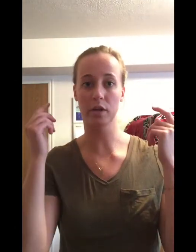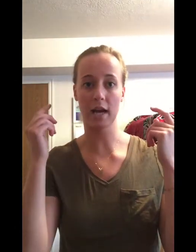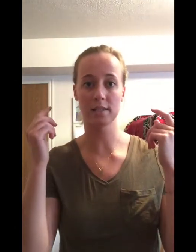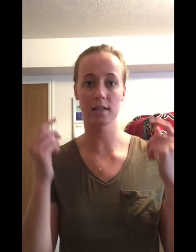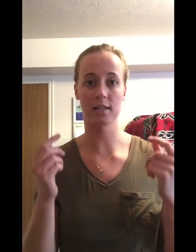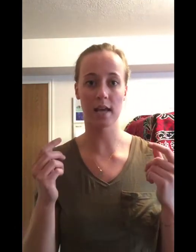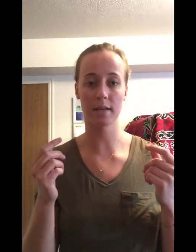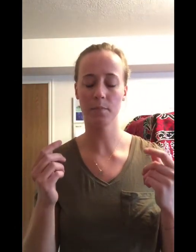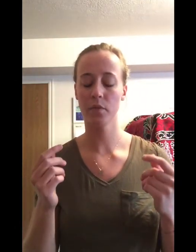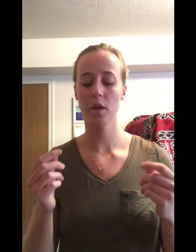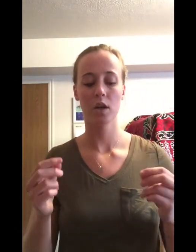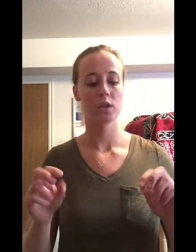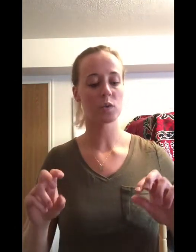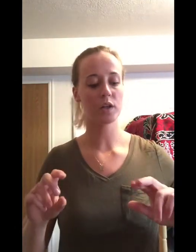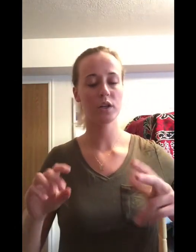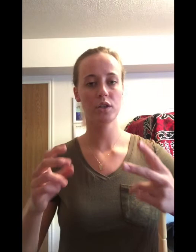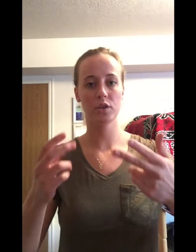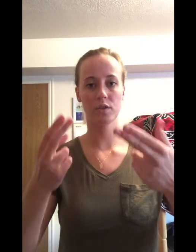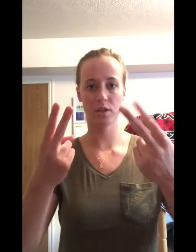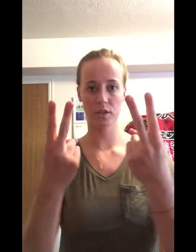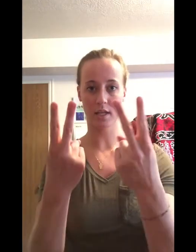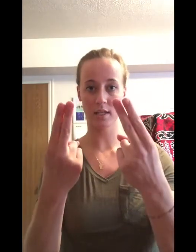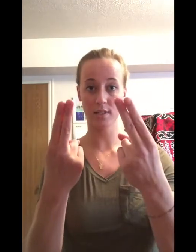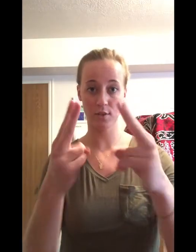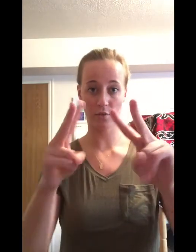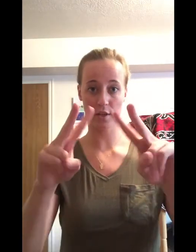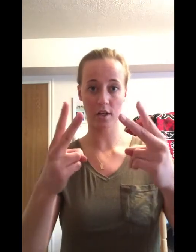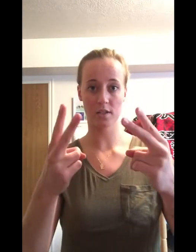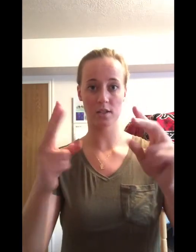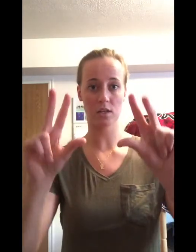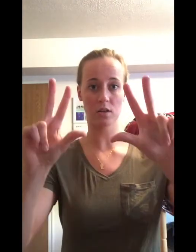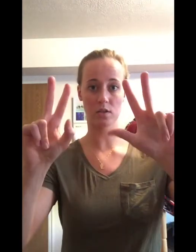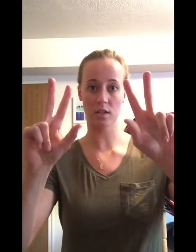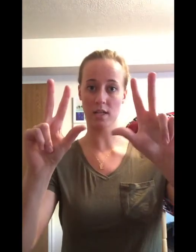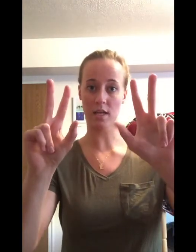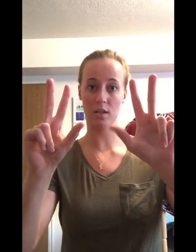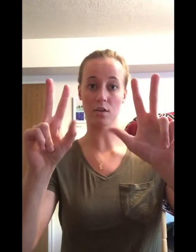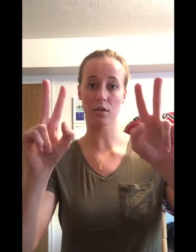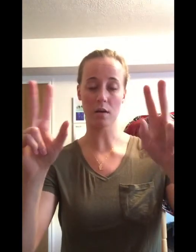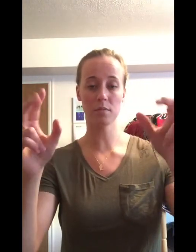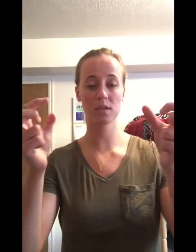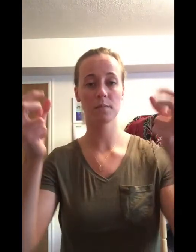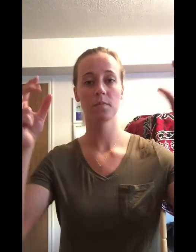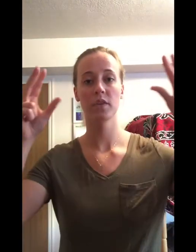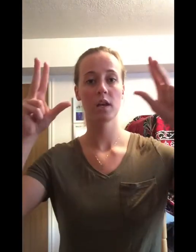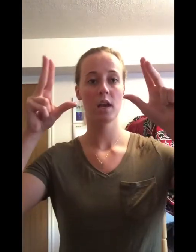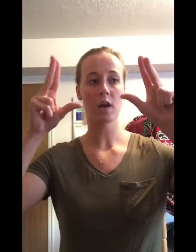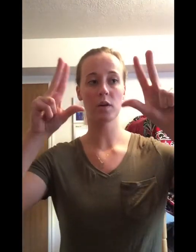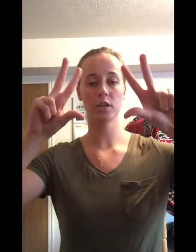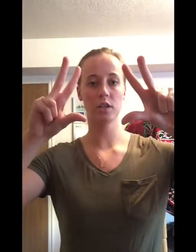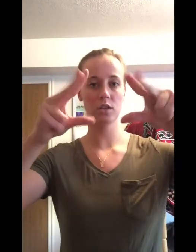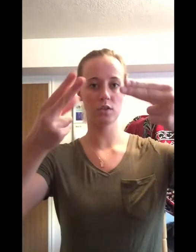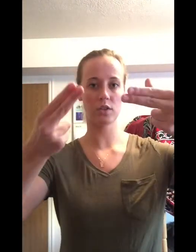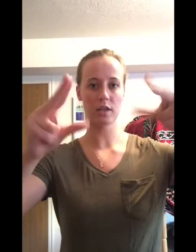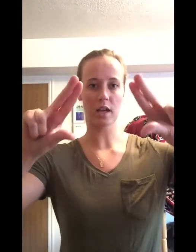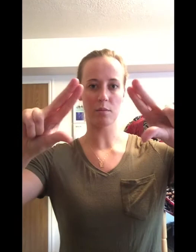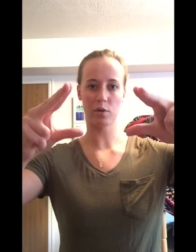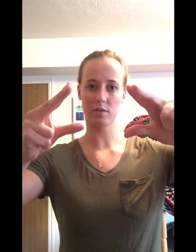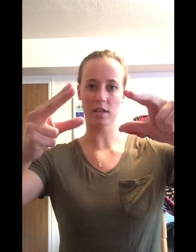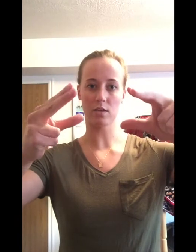your eyes to the side. So what you're going to do is you're going to take these two fingers, and you're also going to take your thumbs, and what you're going to do is you're going to kind of put them together